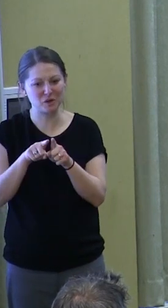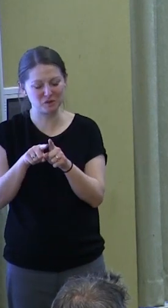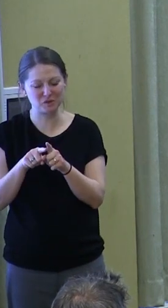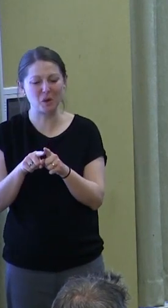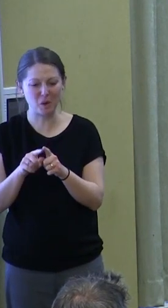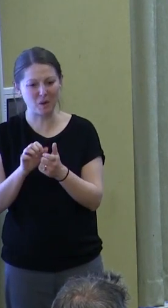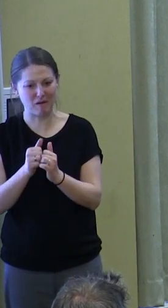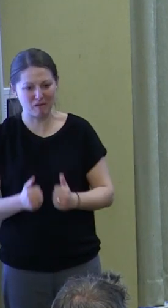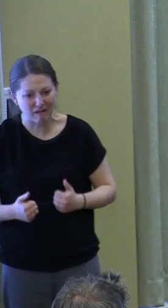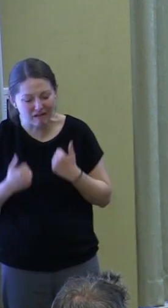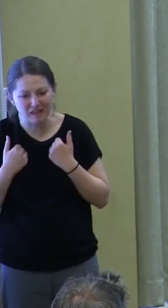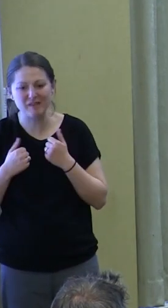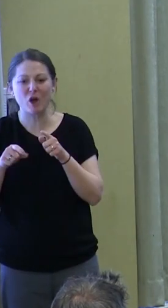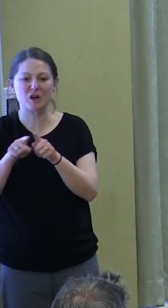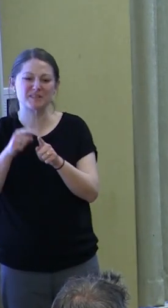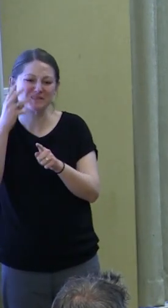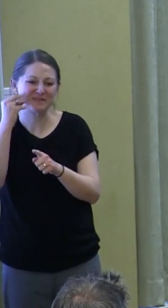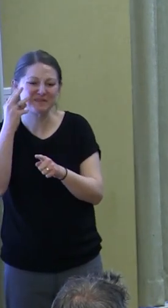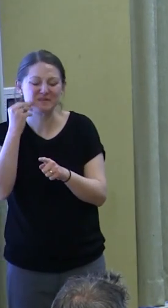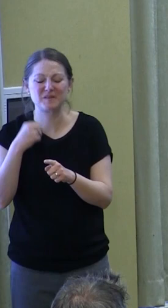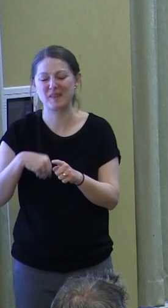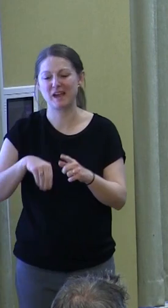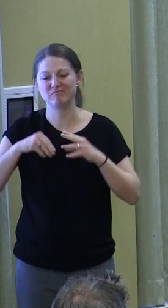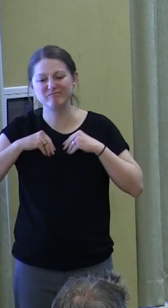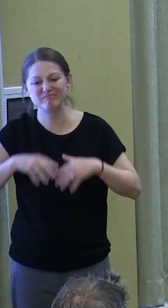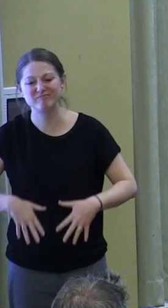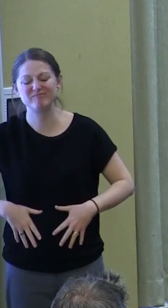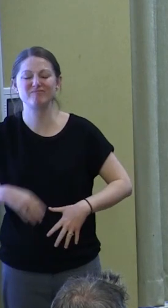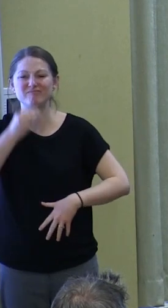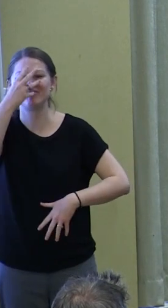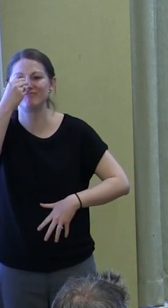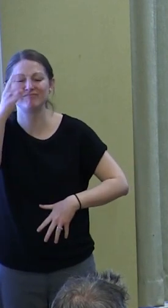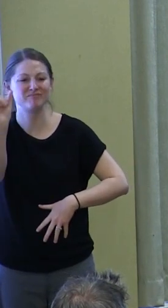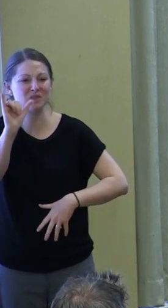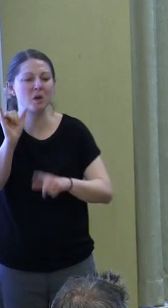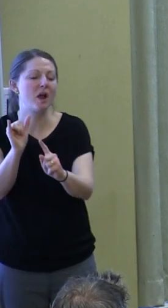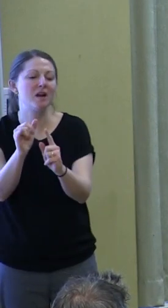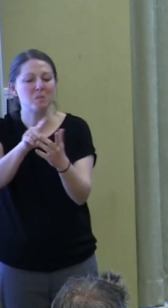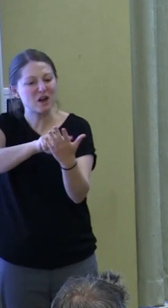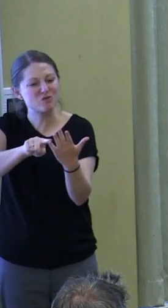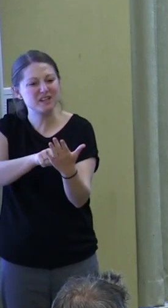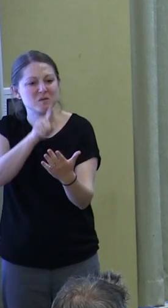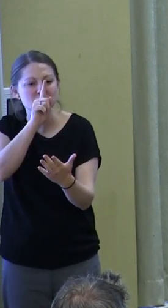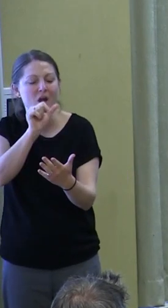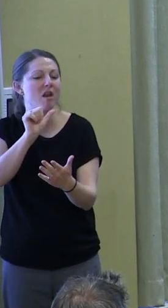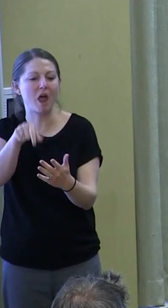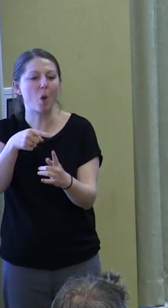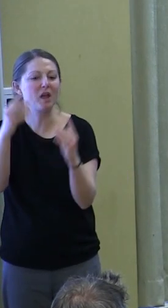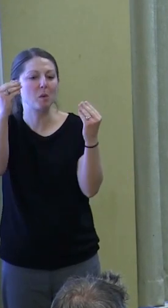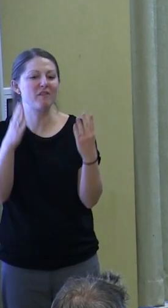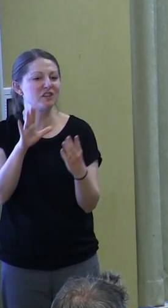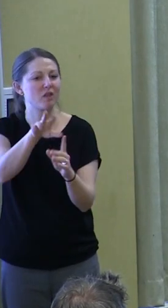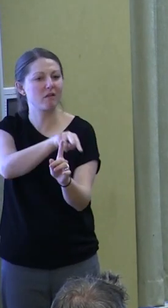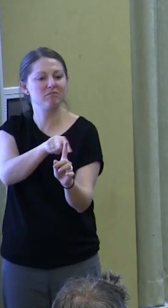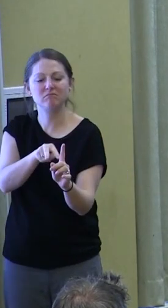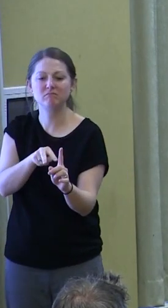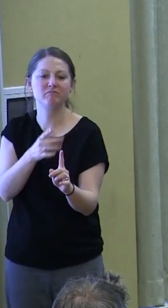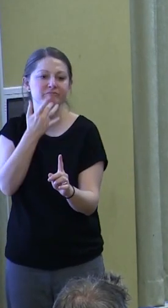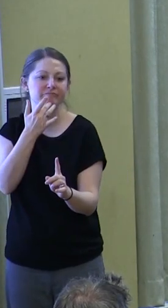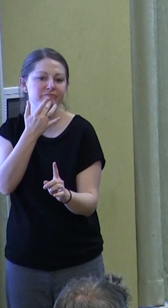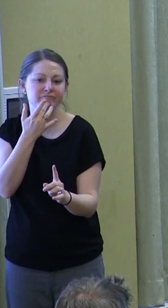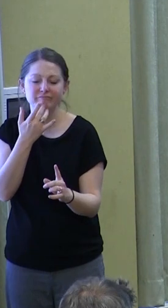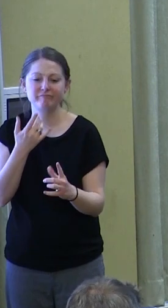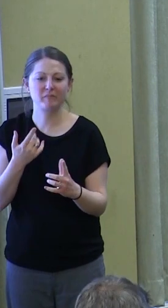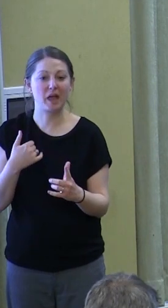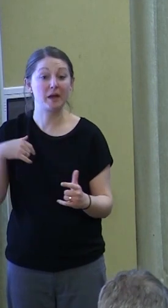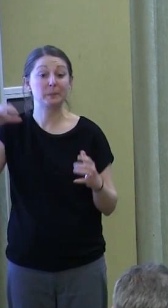our current struggles with despair and apathy. But such critique, it's not just the purview of the professor as sage on